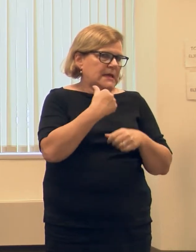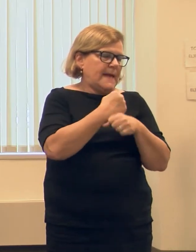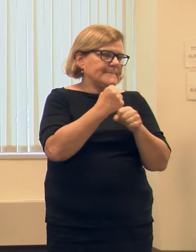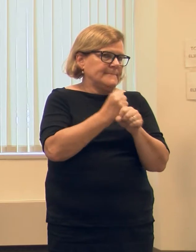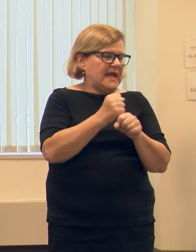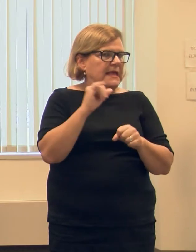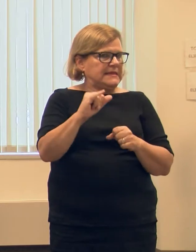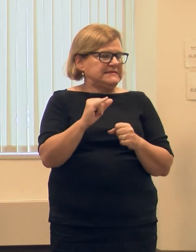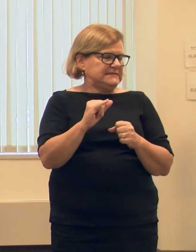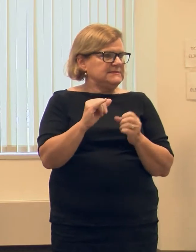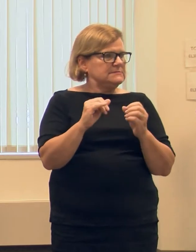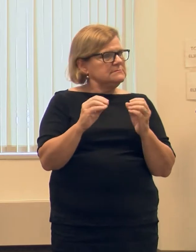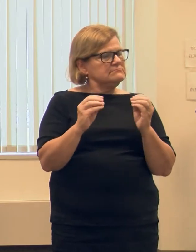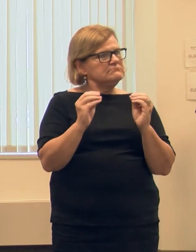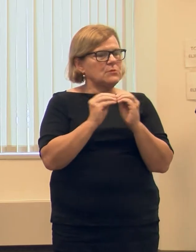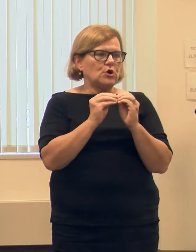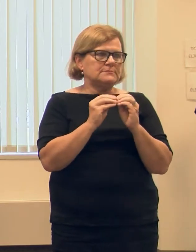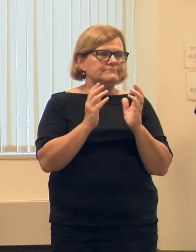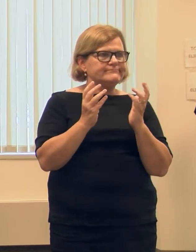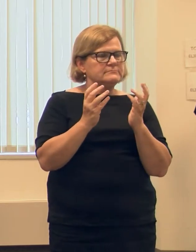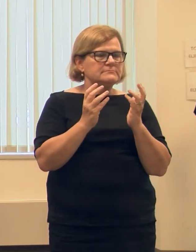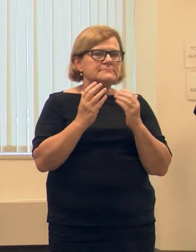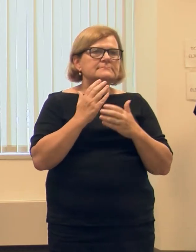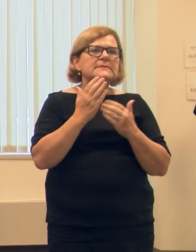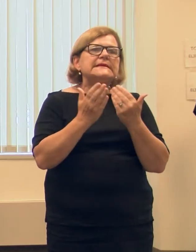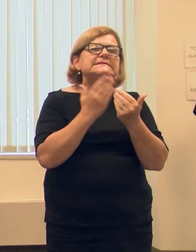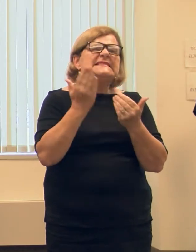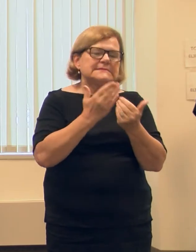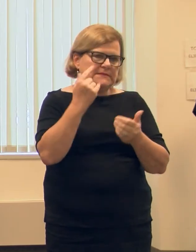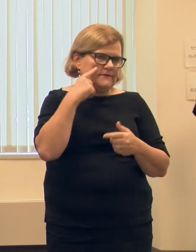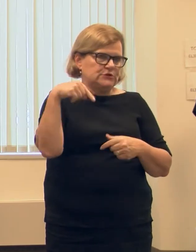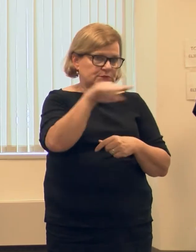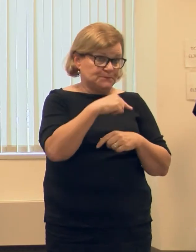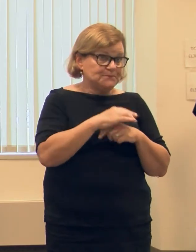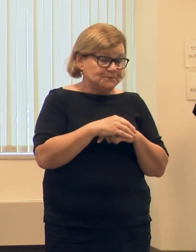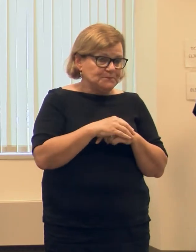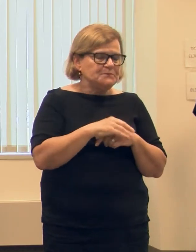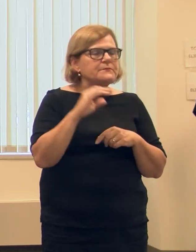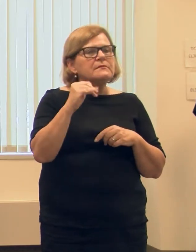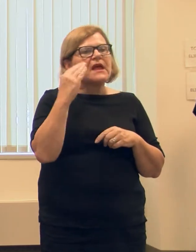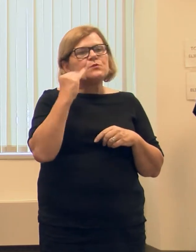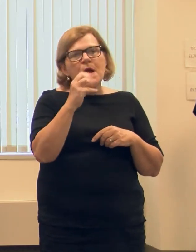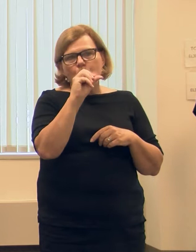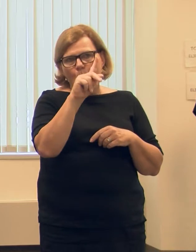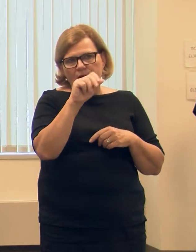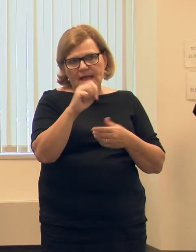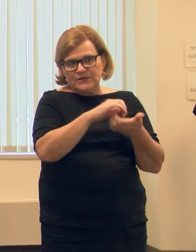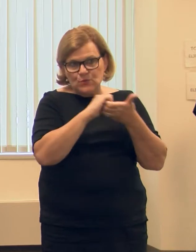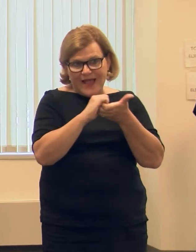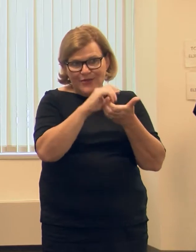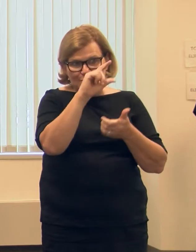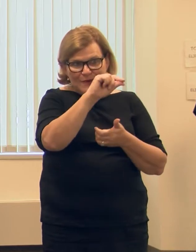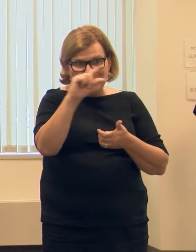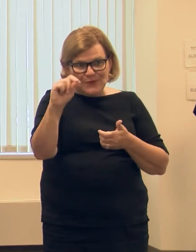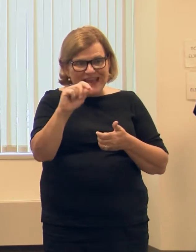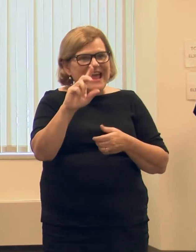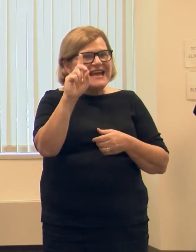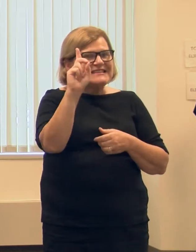make this as convenient as possible. So that's why the Oakland Together 2020